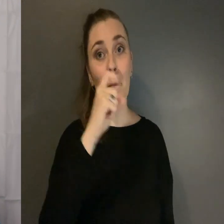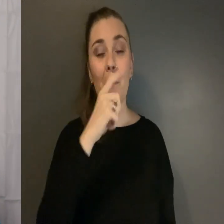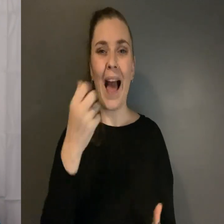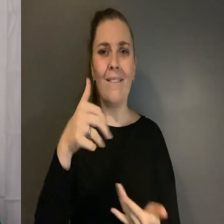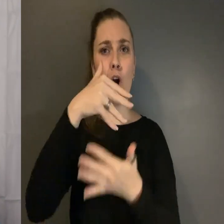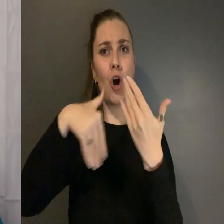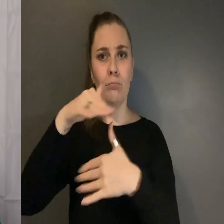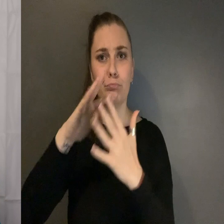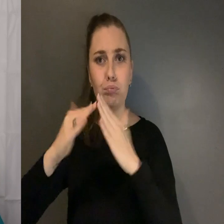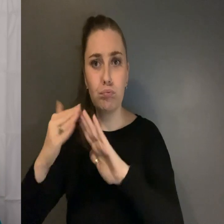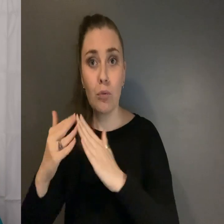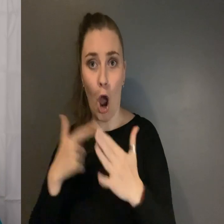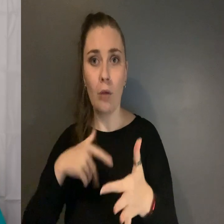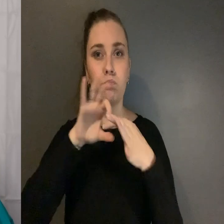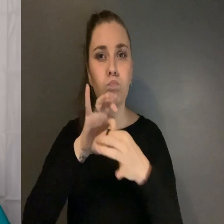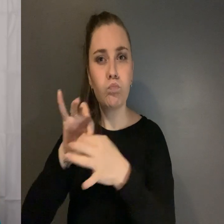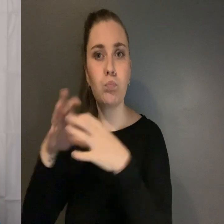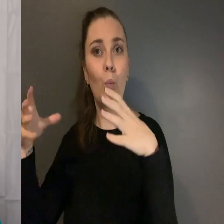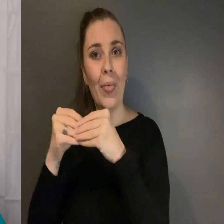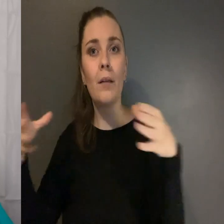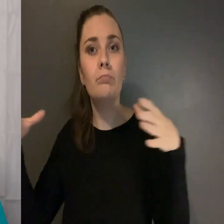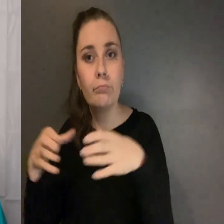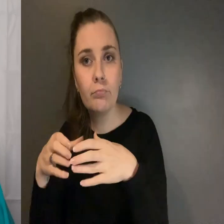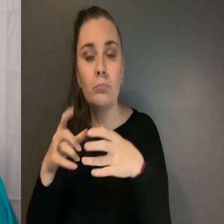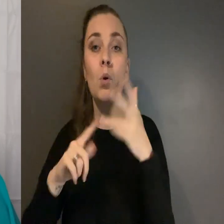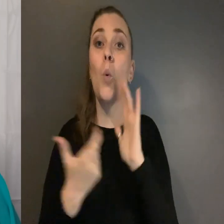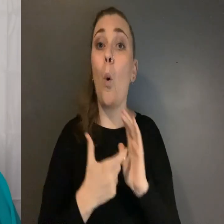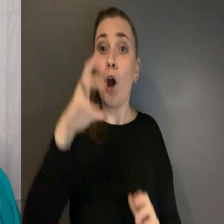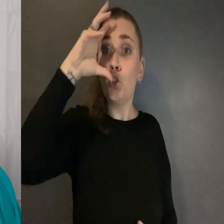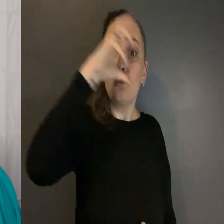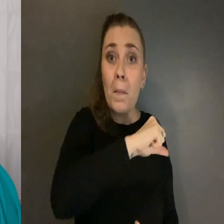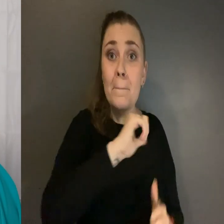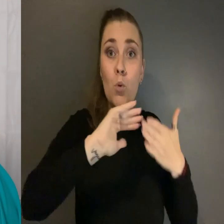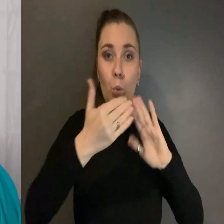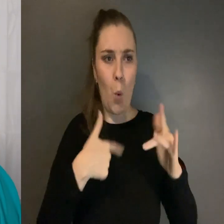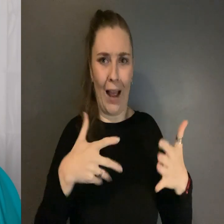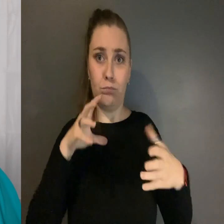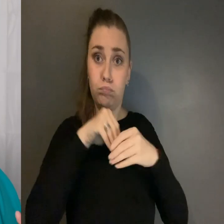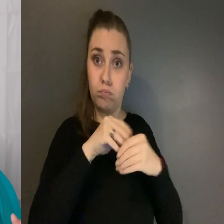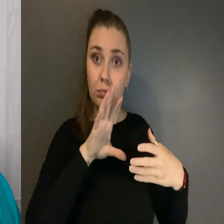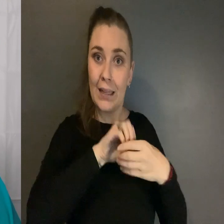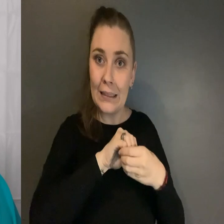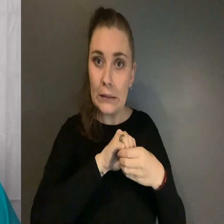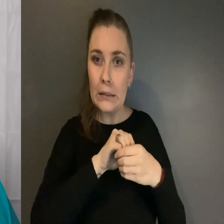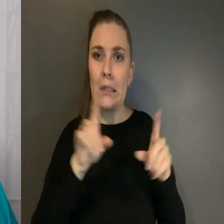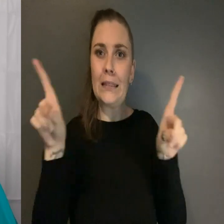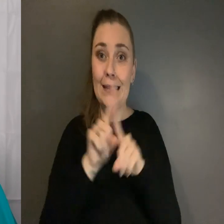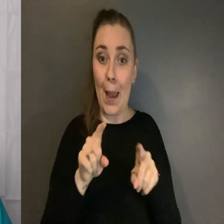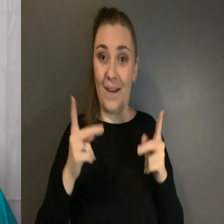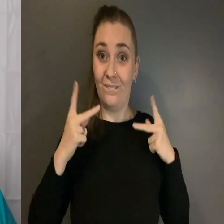that they are connected with Or assume that the community they're connected with is in the same physical space as they